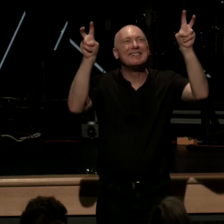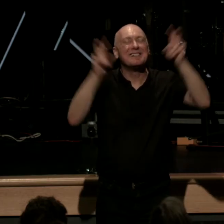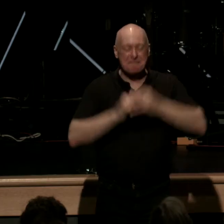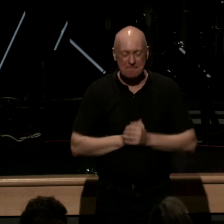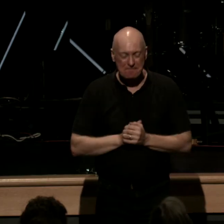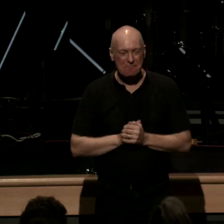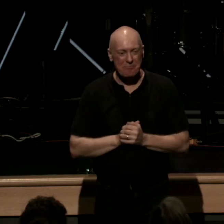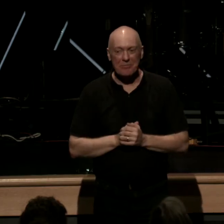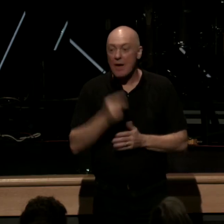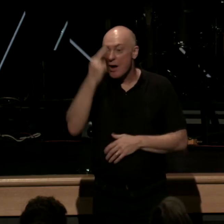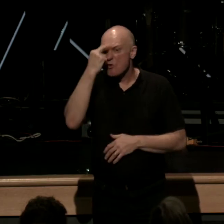Romans 5 verse 1